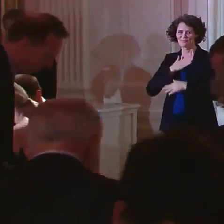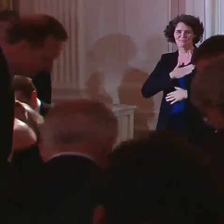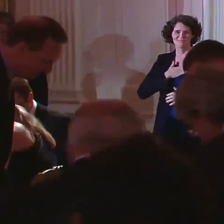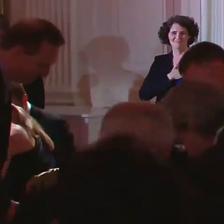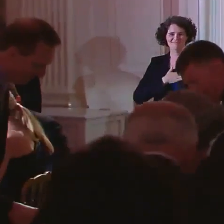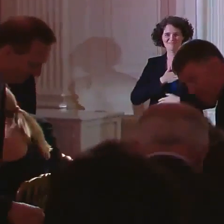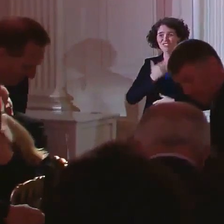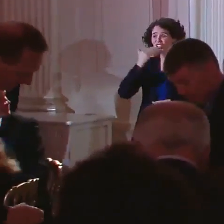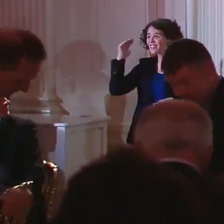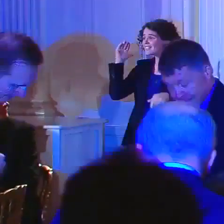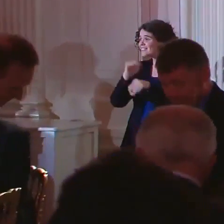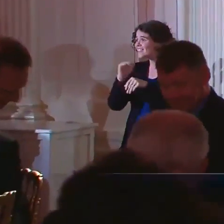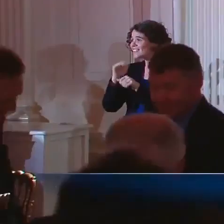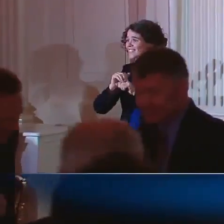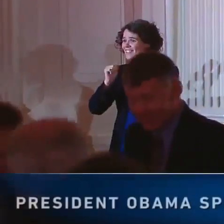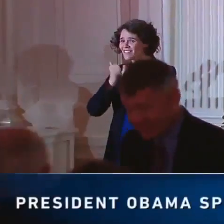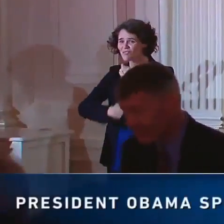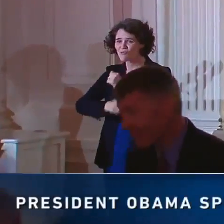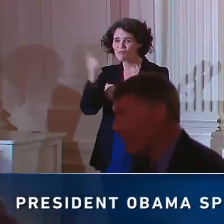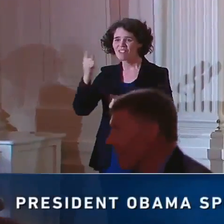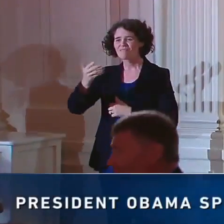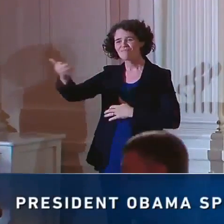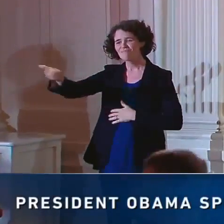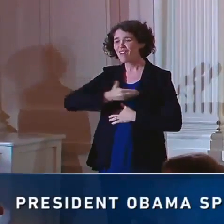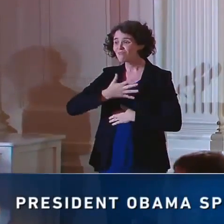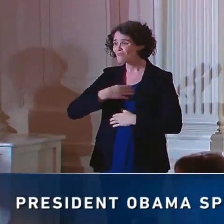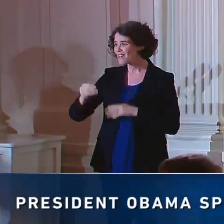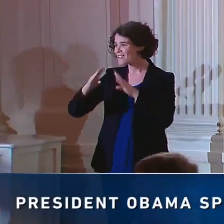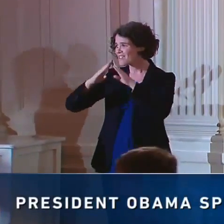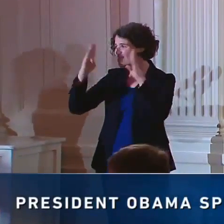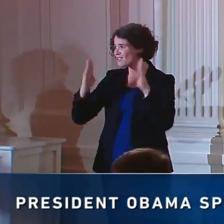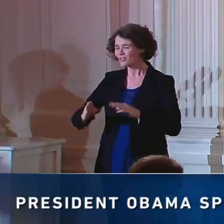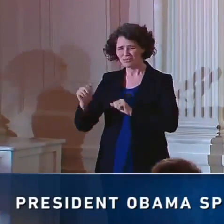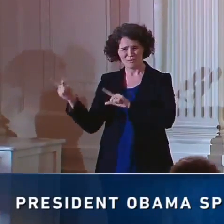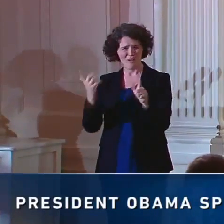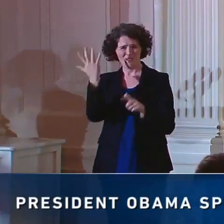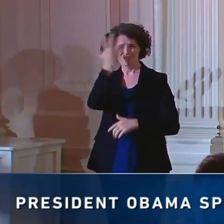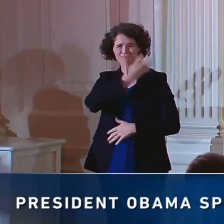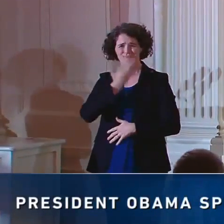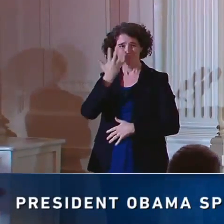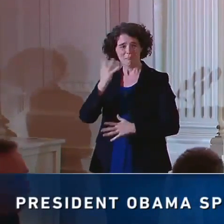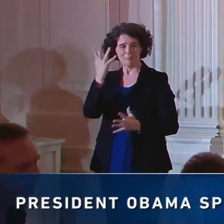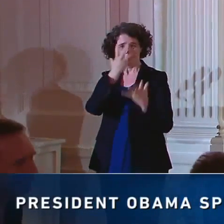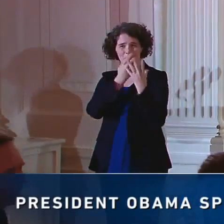The and good evening, everybody, and welcome to the White House. Everybody looks wonderful.